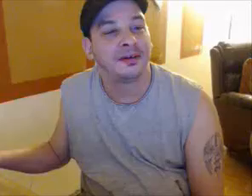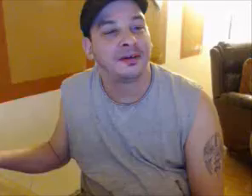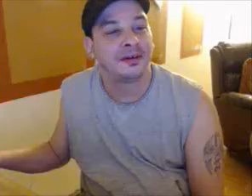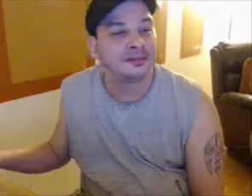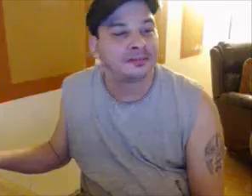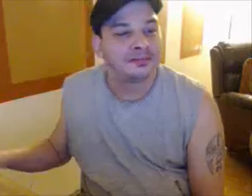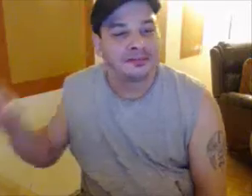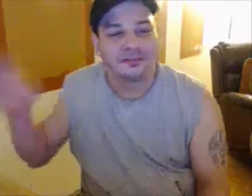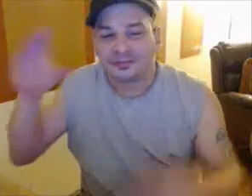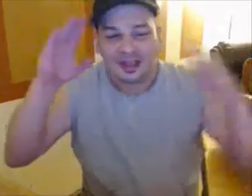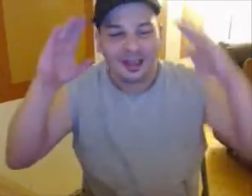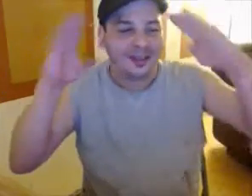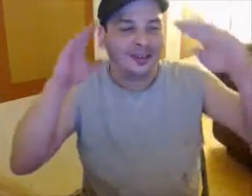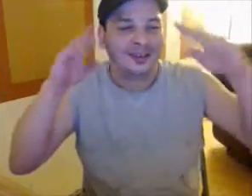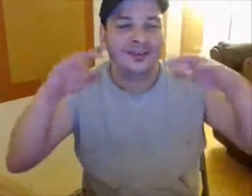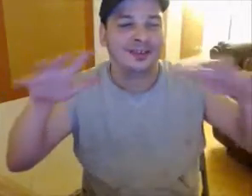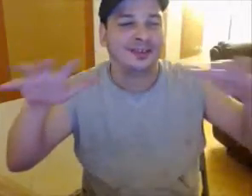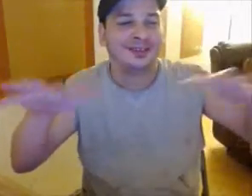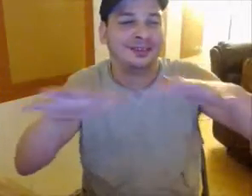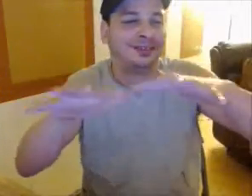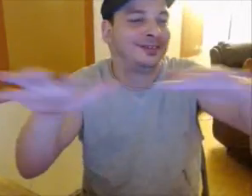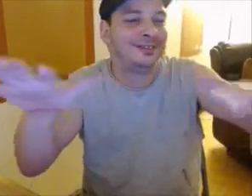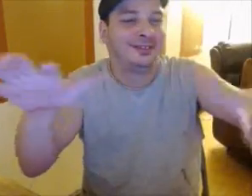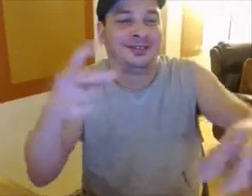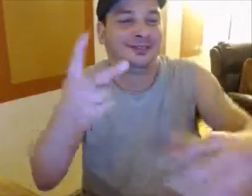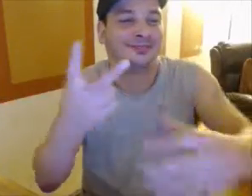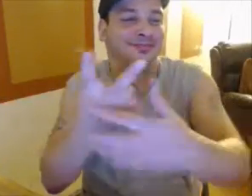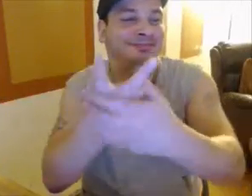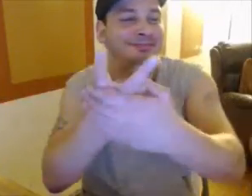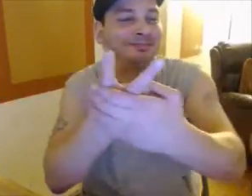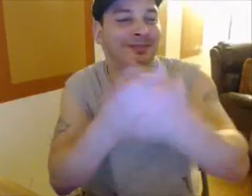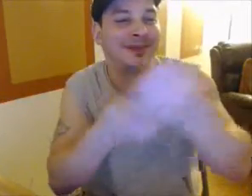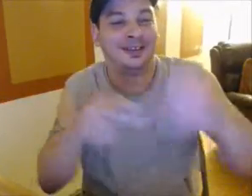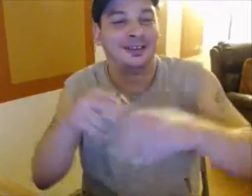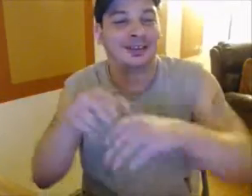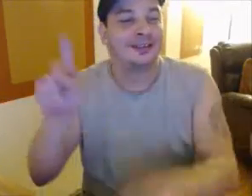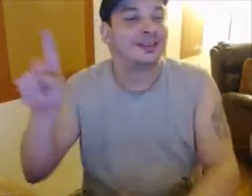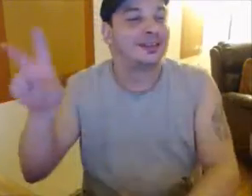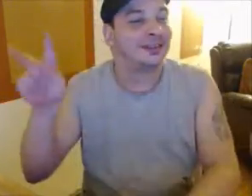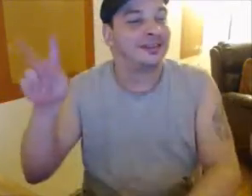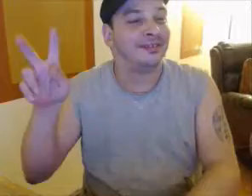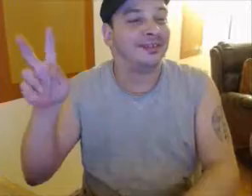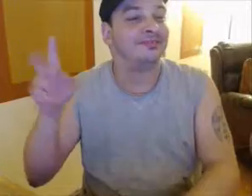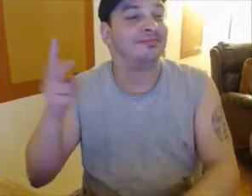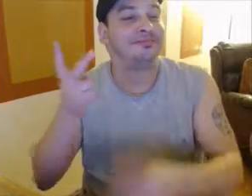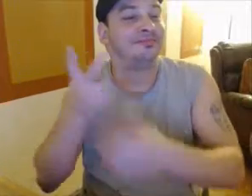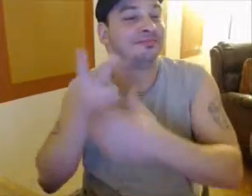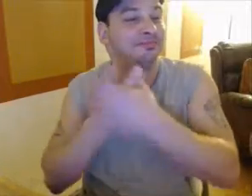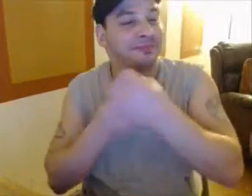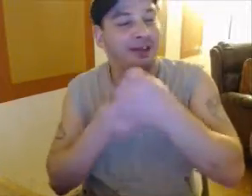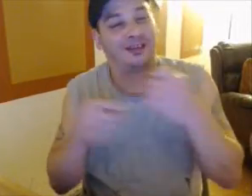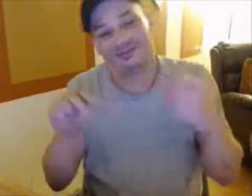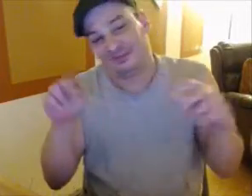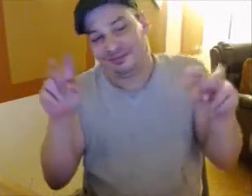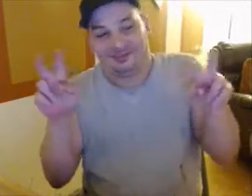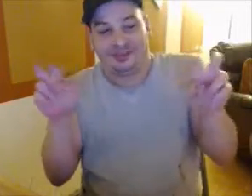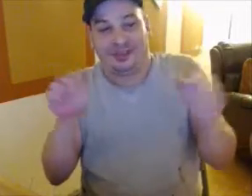Oh my god! You're sweating! And you have a crazy fever!